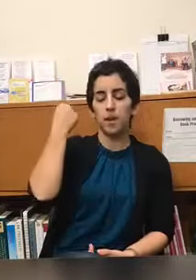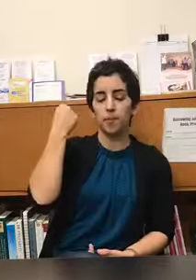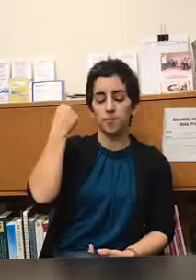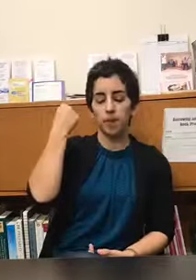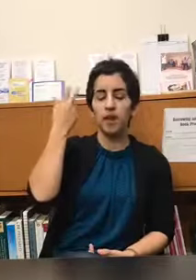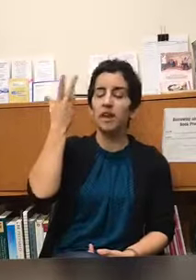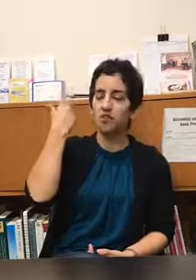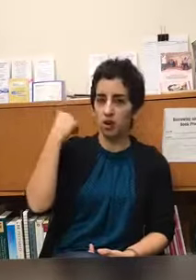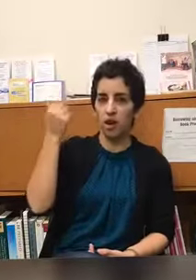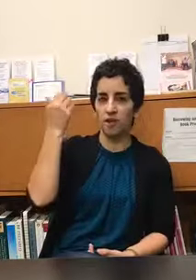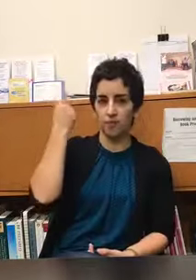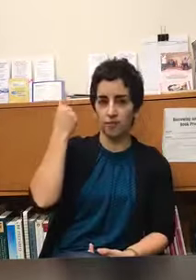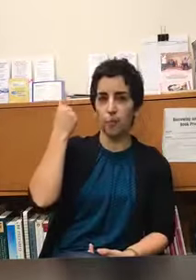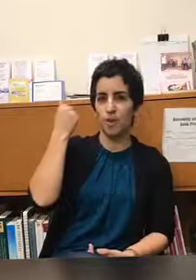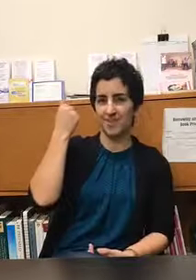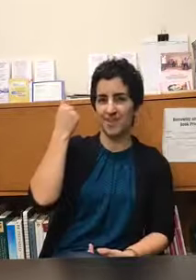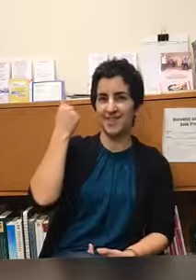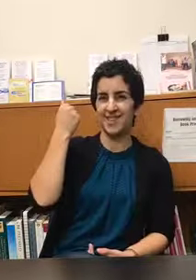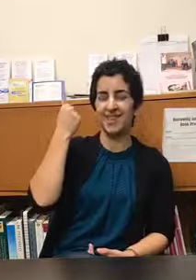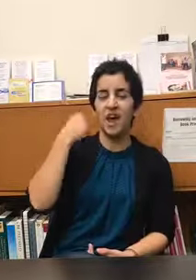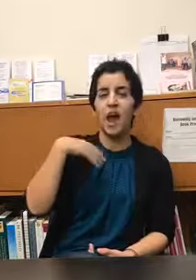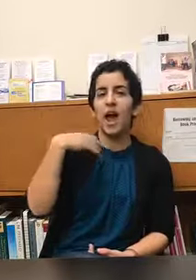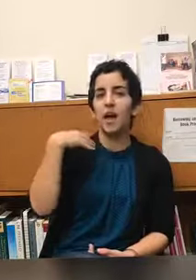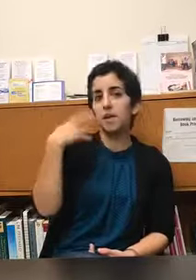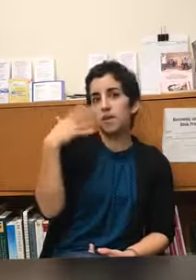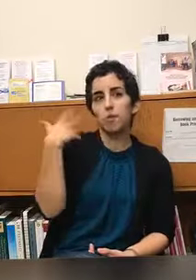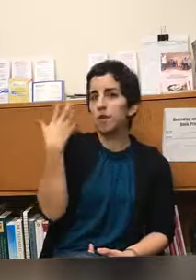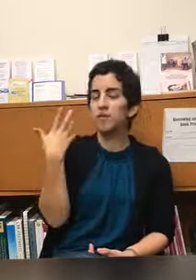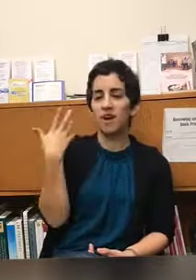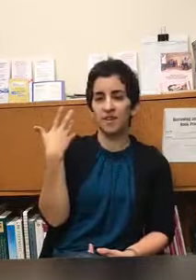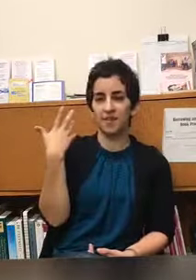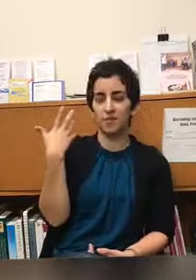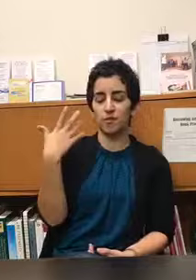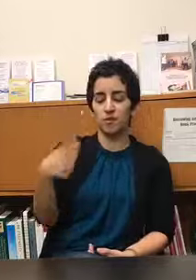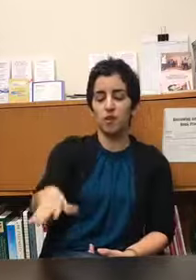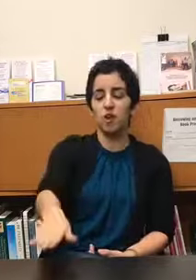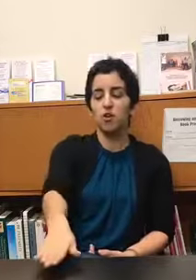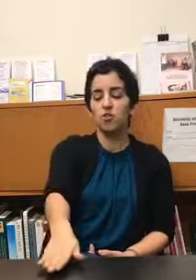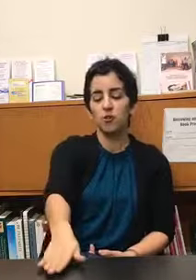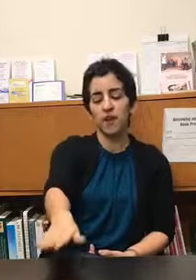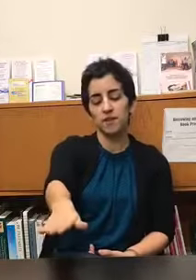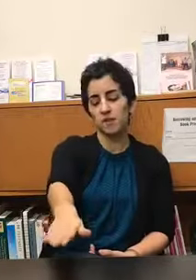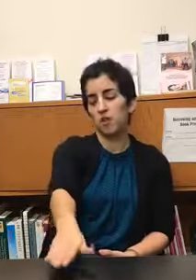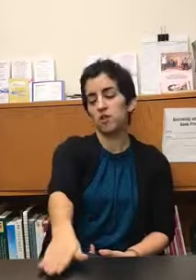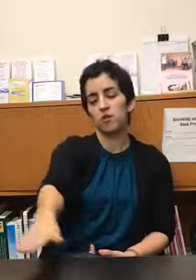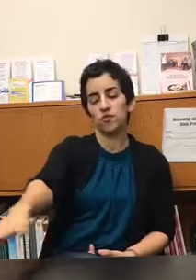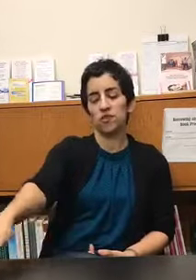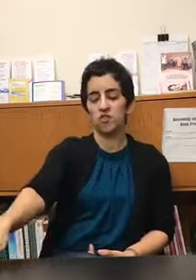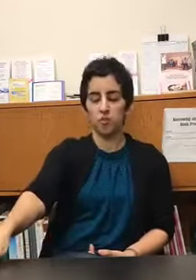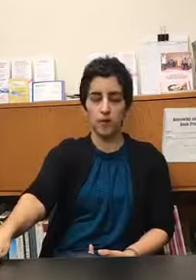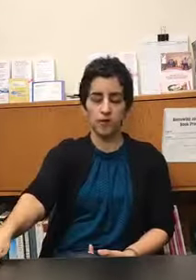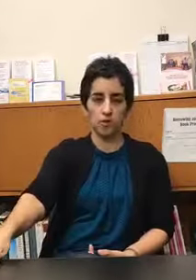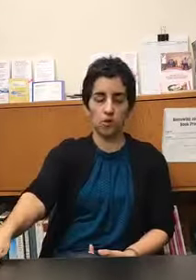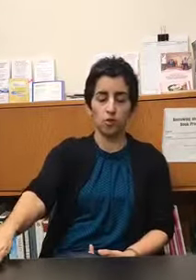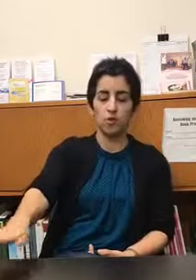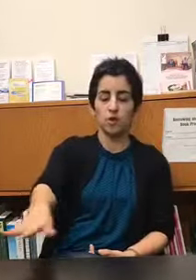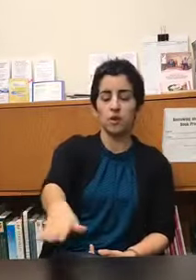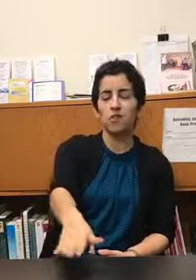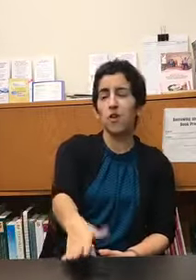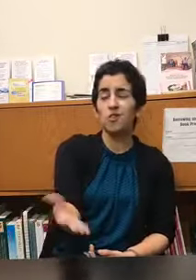engage our cognitive processes and they're really evocative so that's songs versus instrumental music as far as